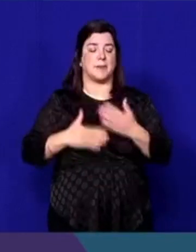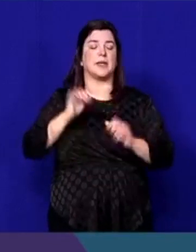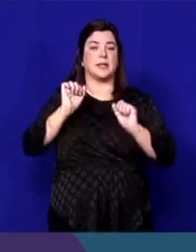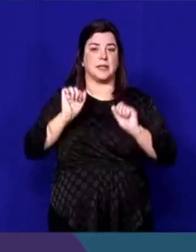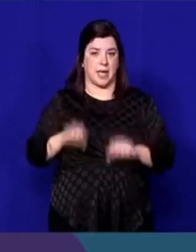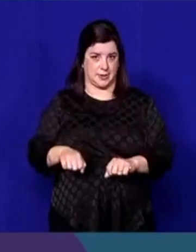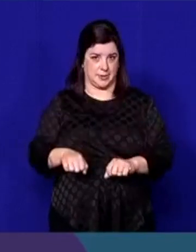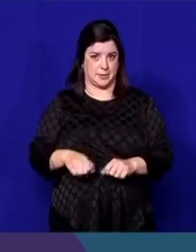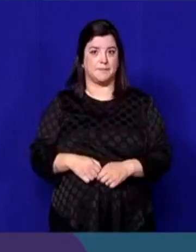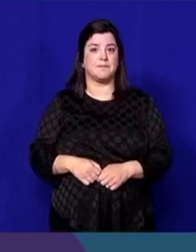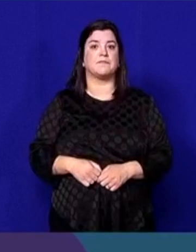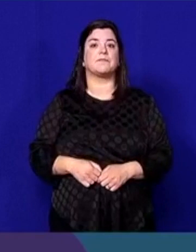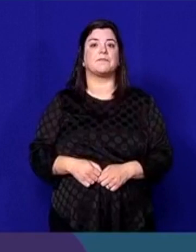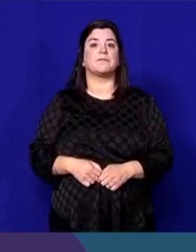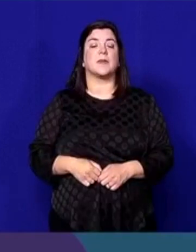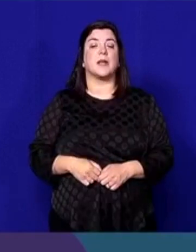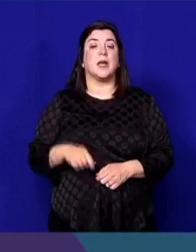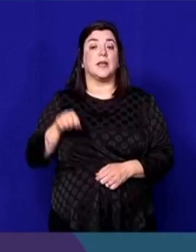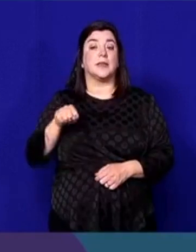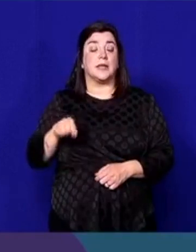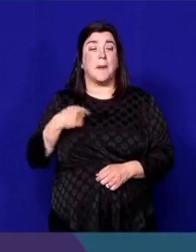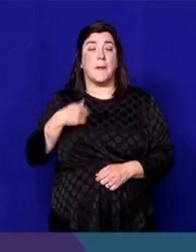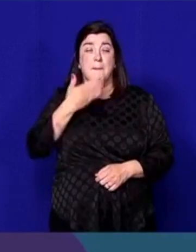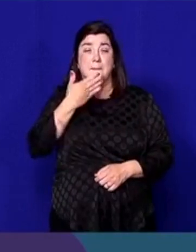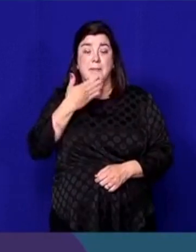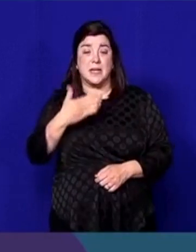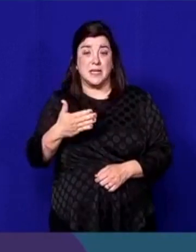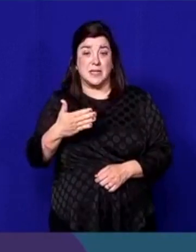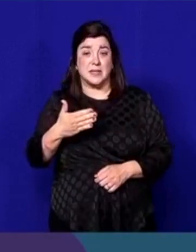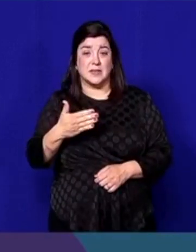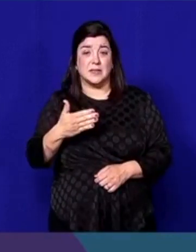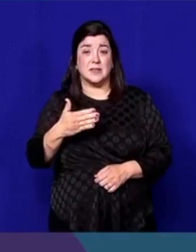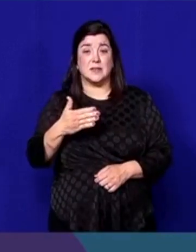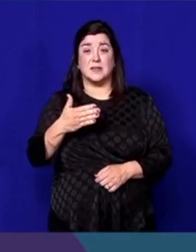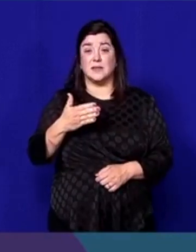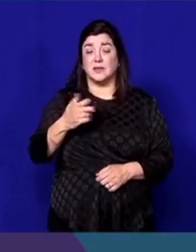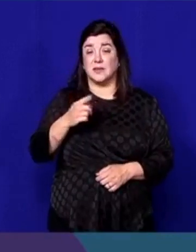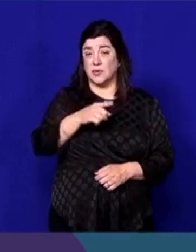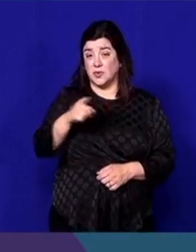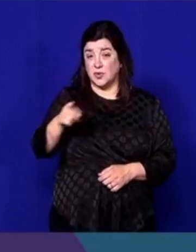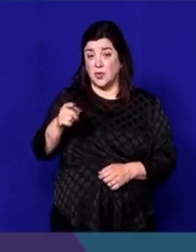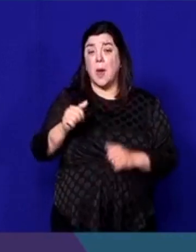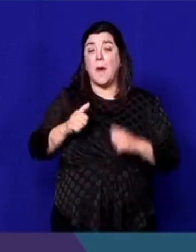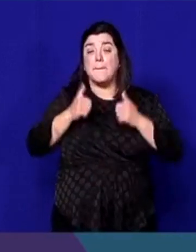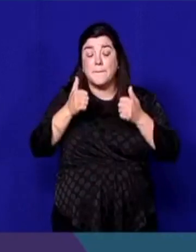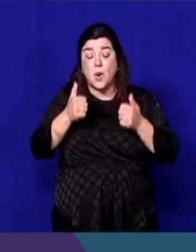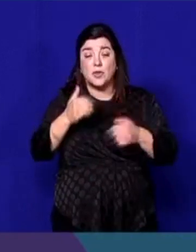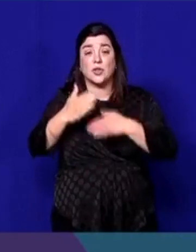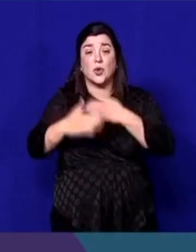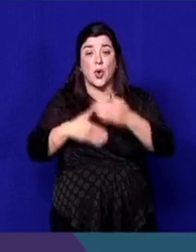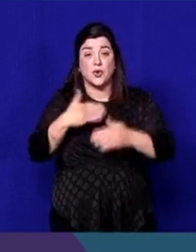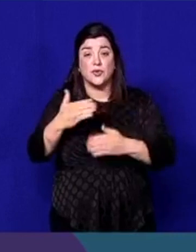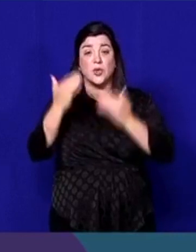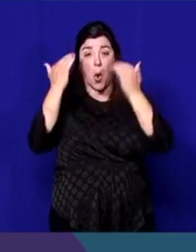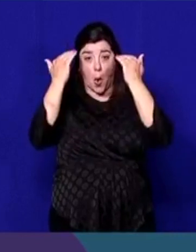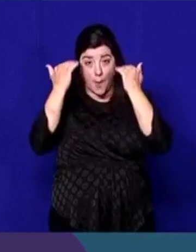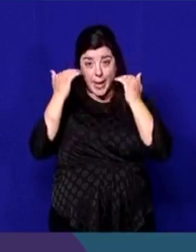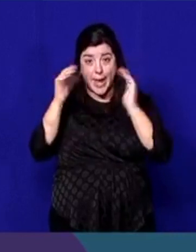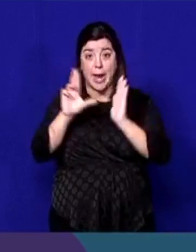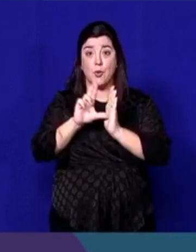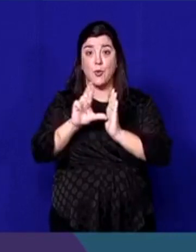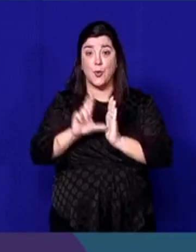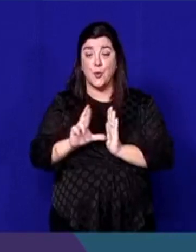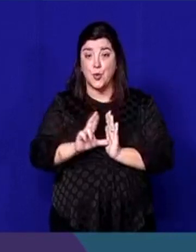is to continue to take the prevention measures, which are very important, so that we can continue to control the situation